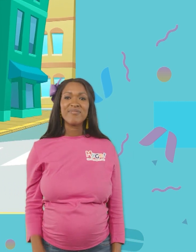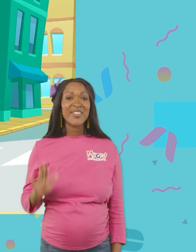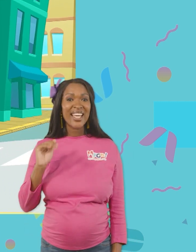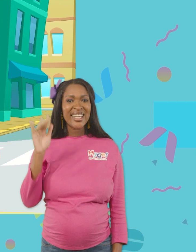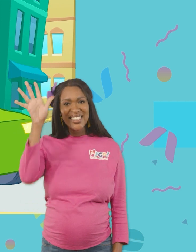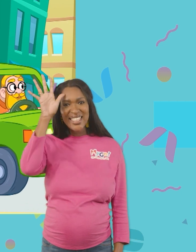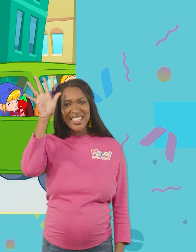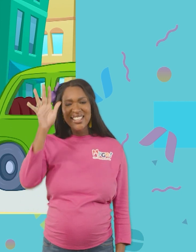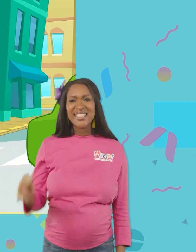Daddy.